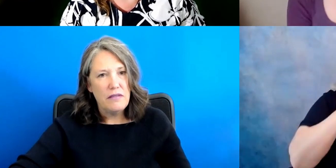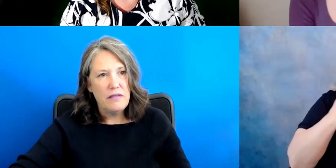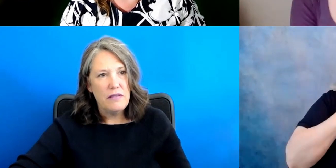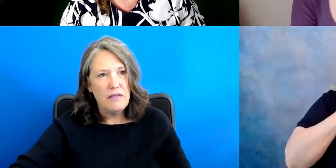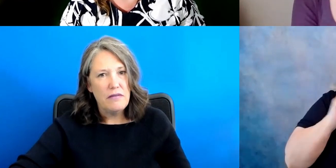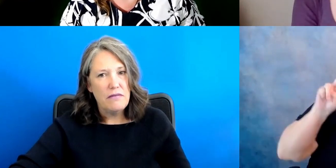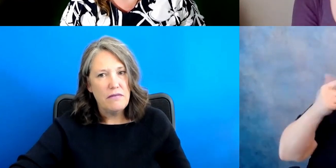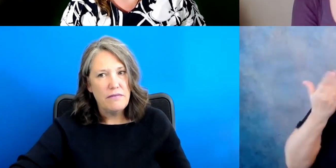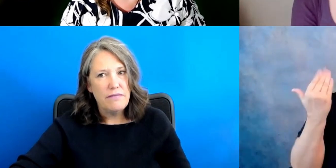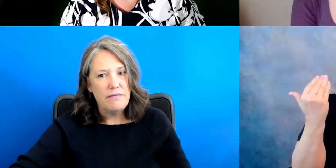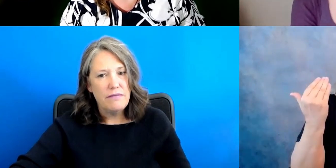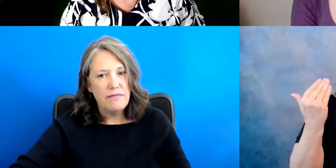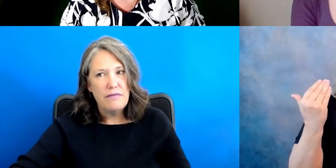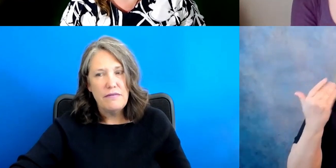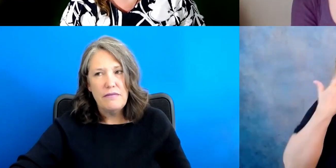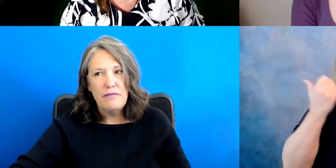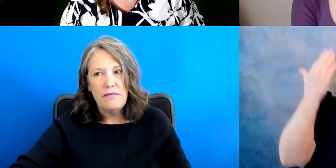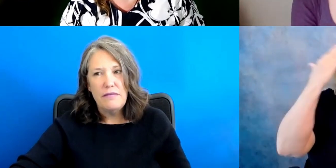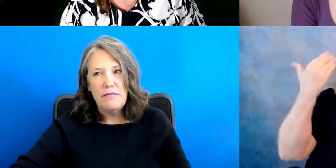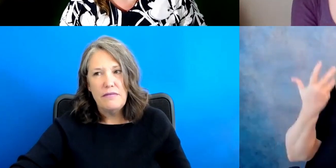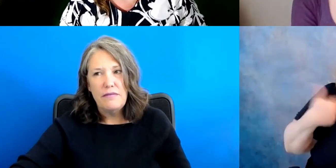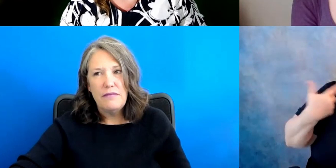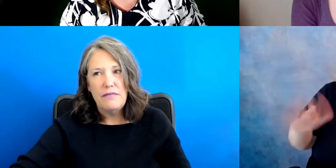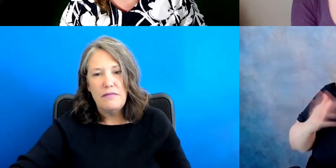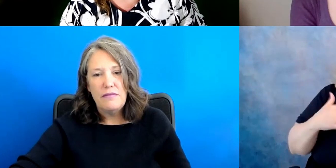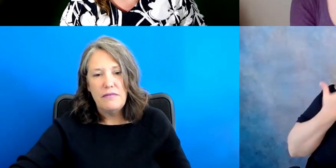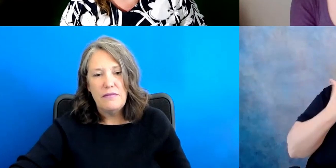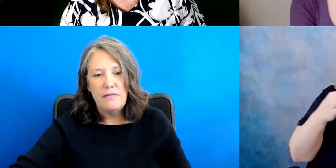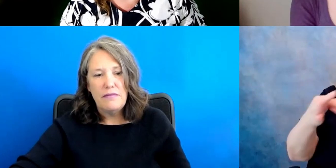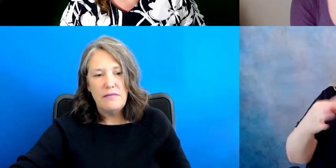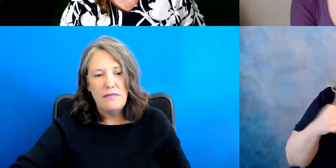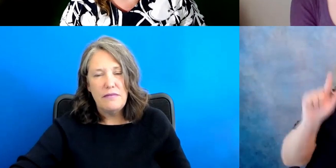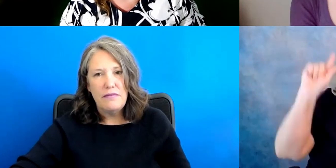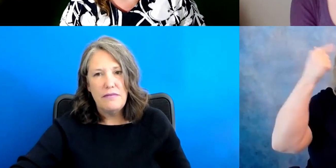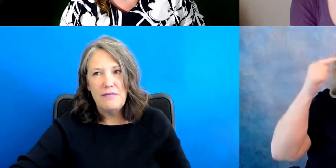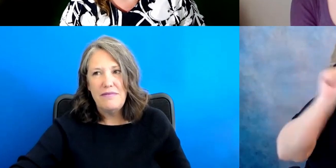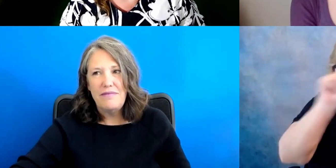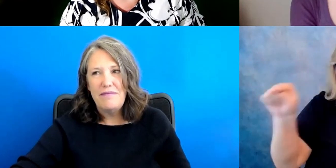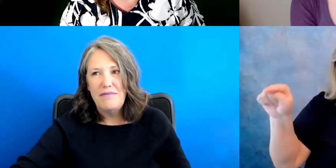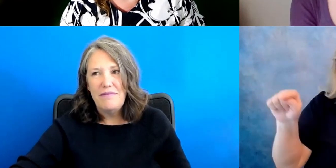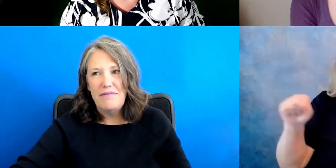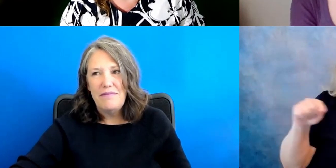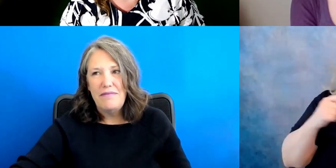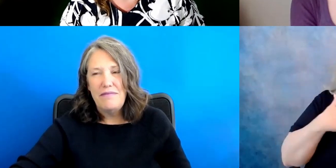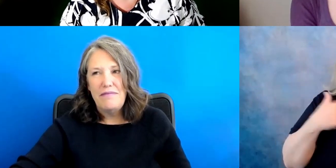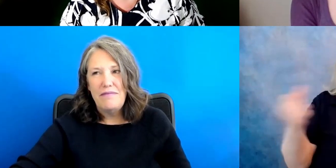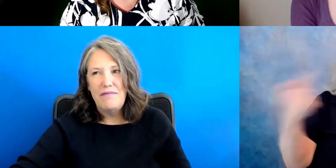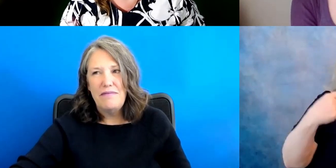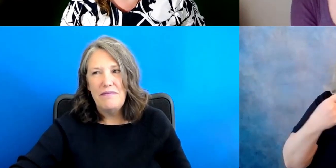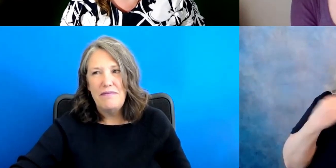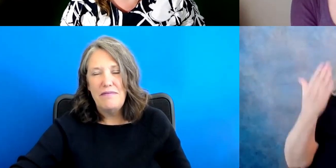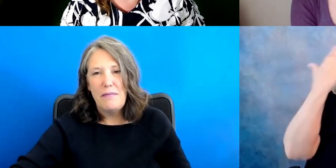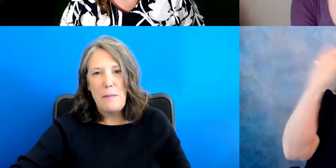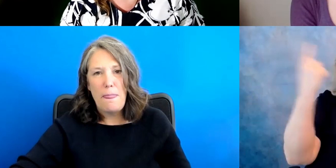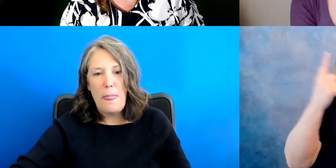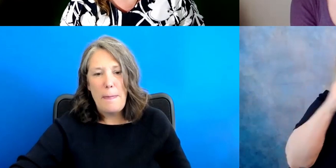with the government officials and activists. And they asked me if I knew of anybody that wanted to evacuate. So I, you